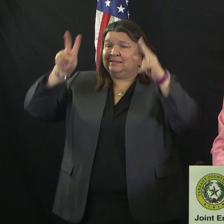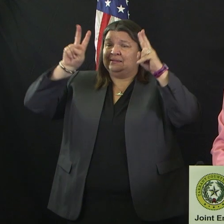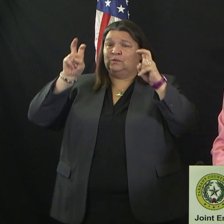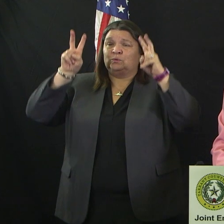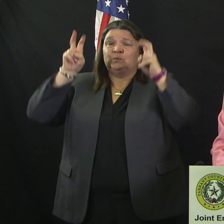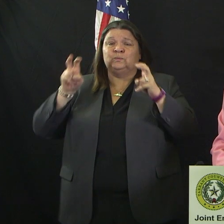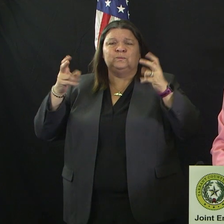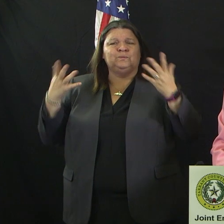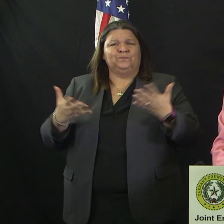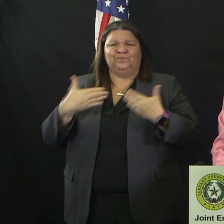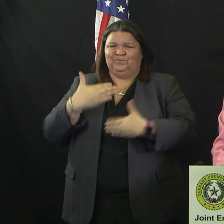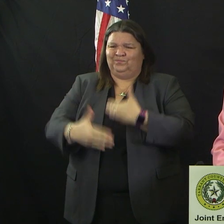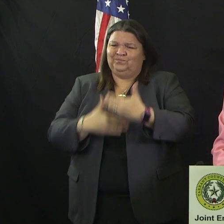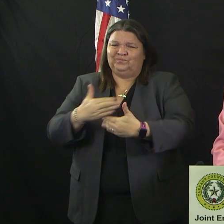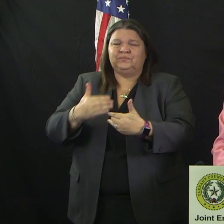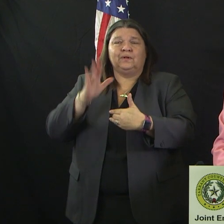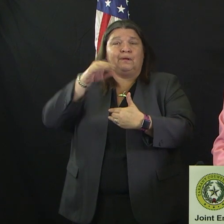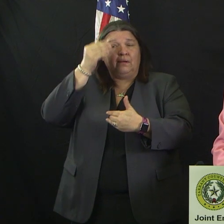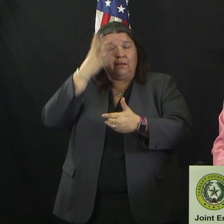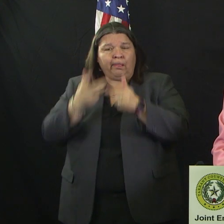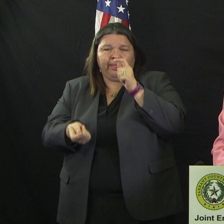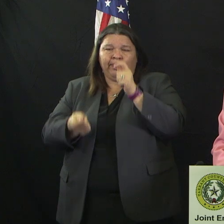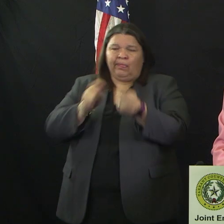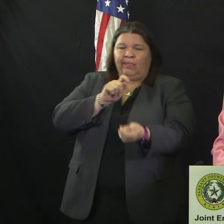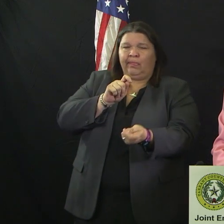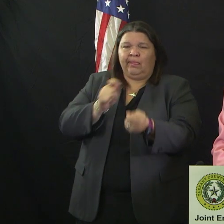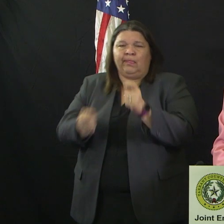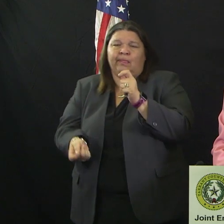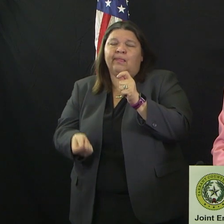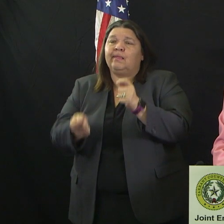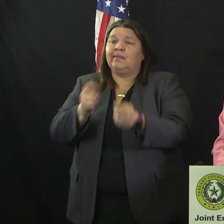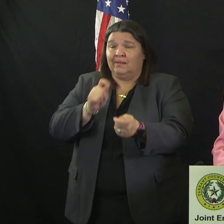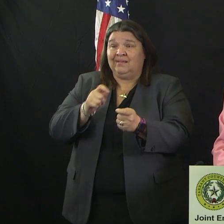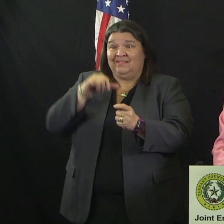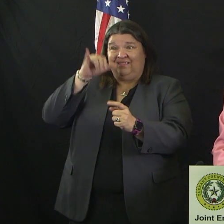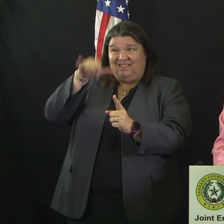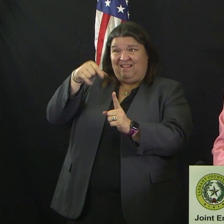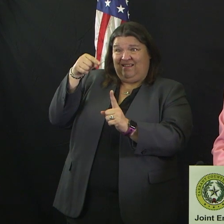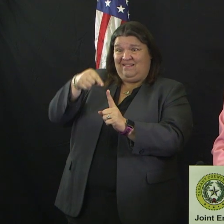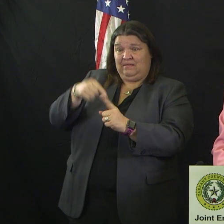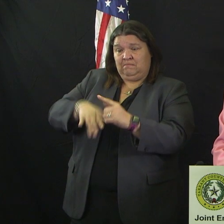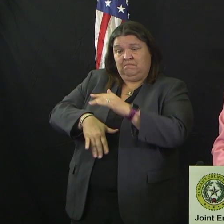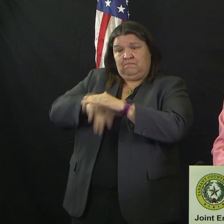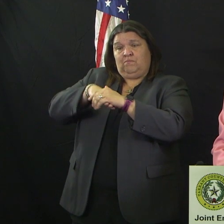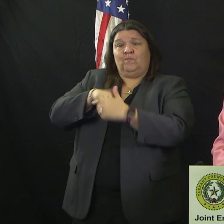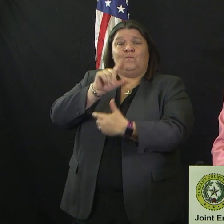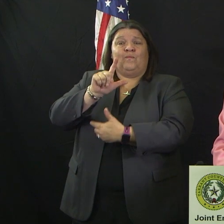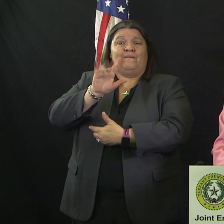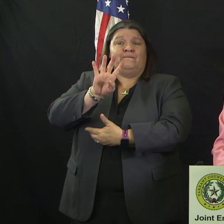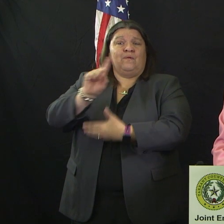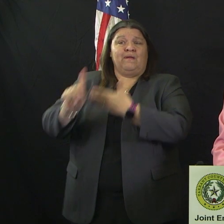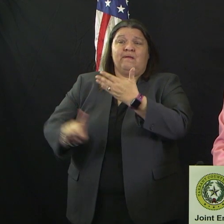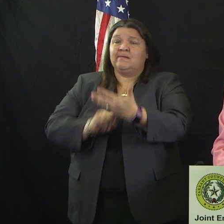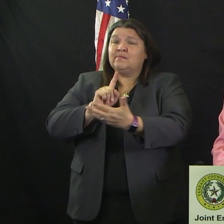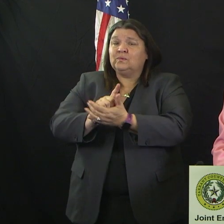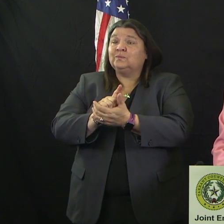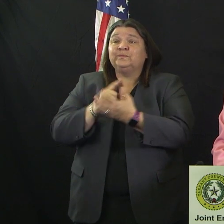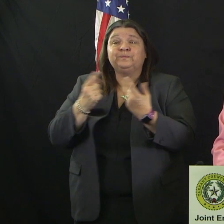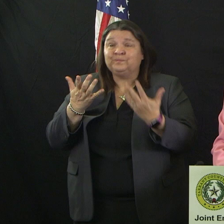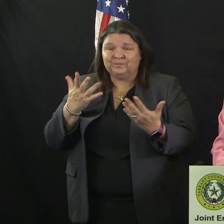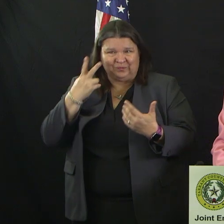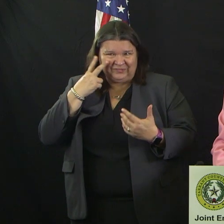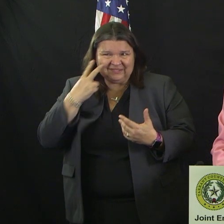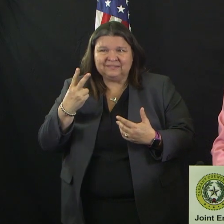For that reason, I'm announcing that within the next 24 hours, you will see the City of Fort Worth enact tighter restrictions